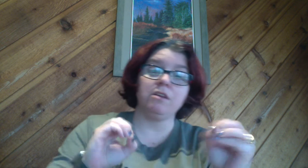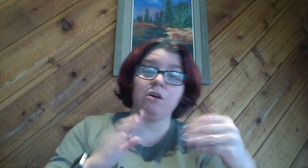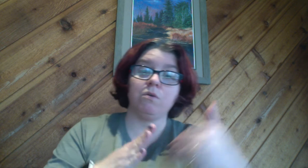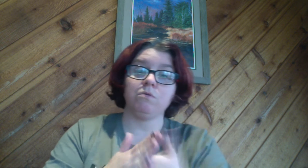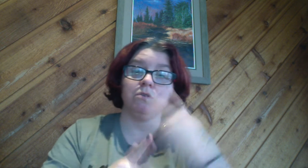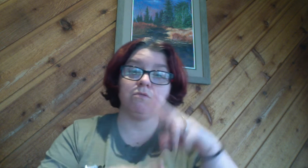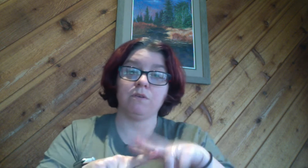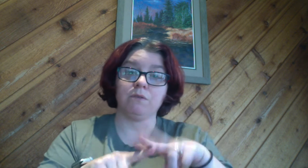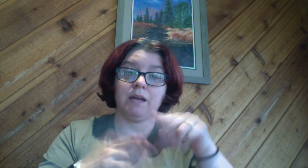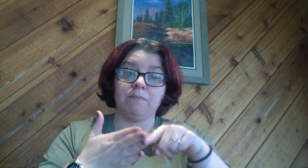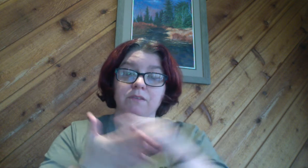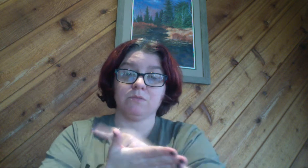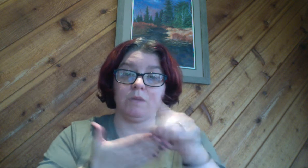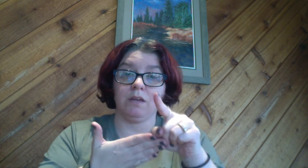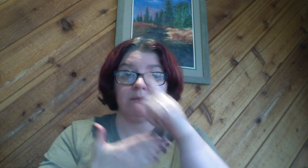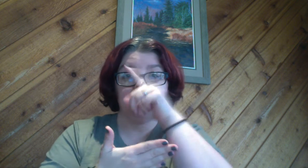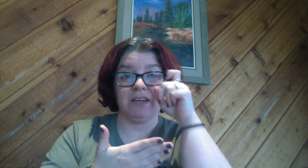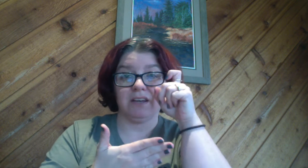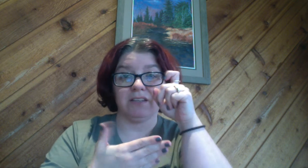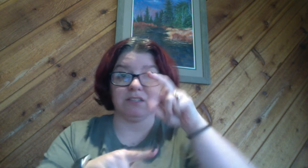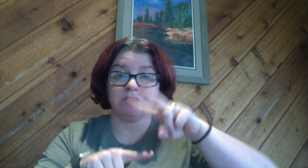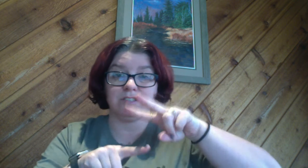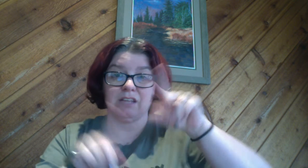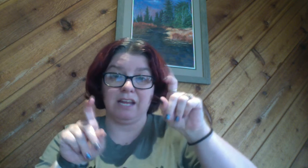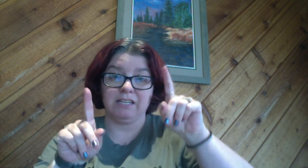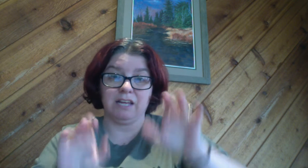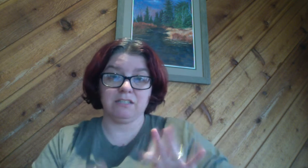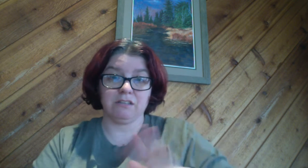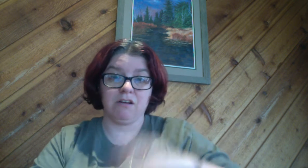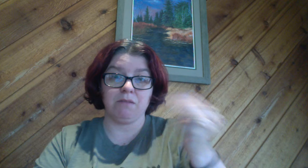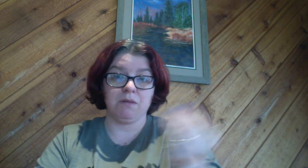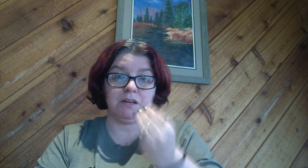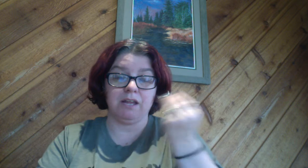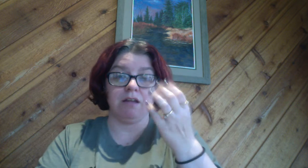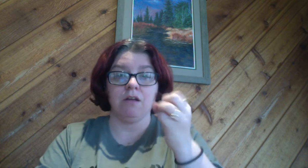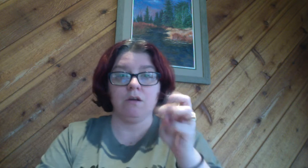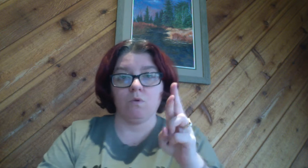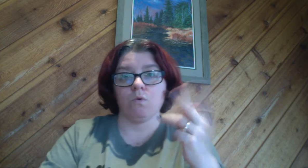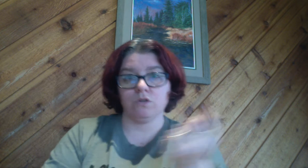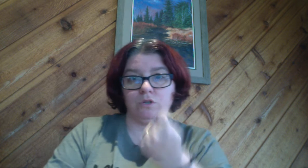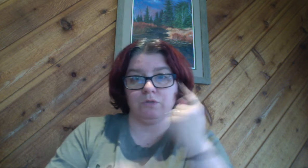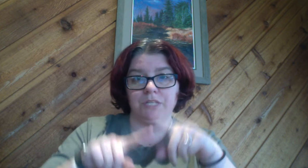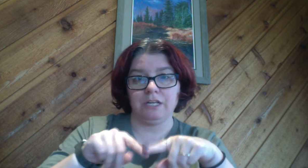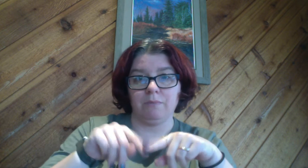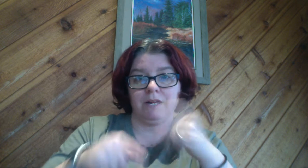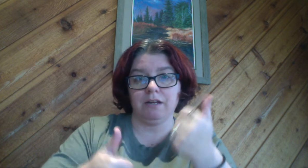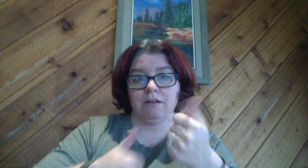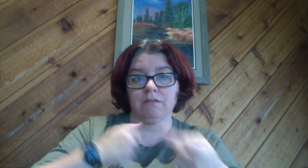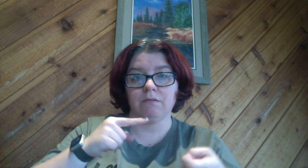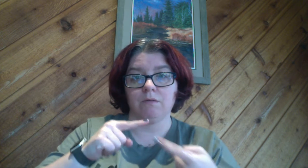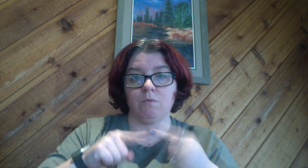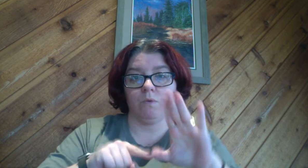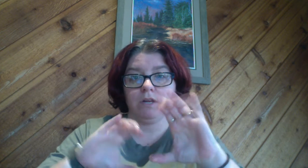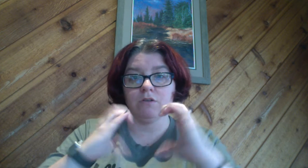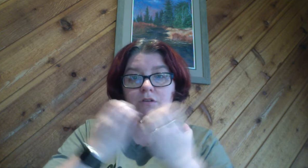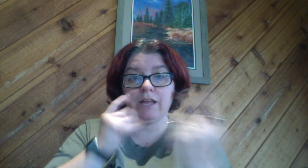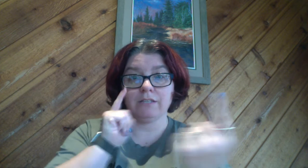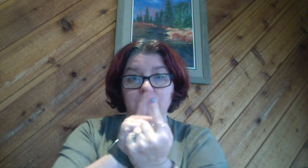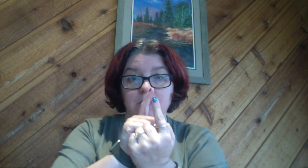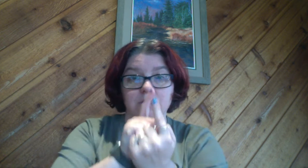no new vocab this week because there's a test on Monday or Tuesday depending on when your class meets